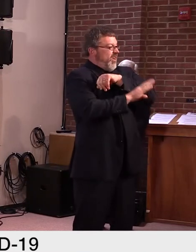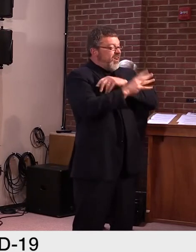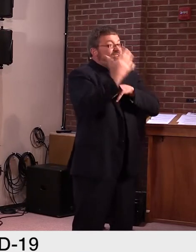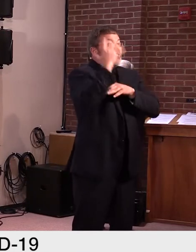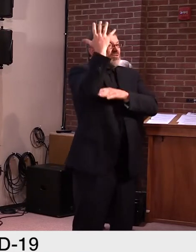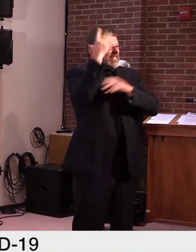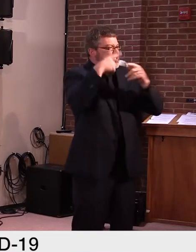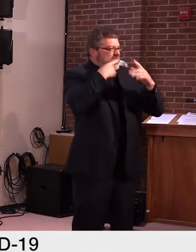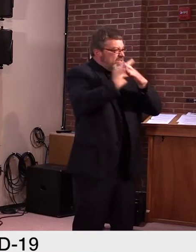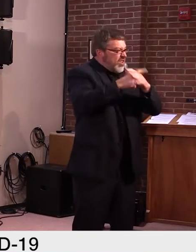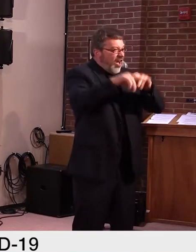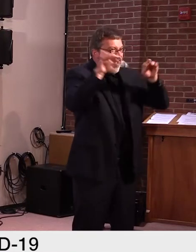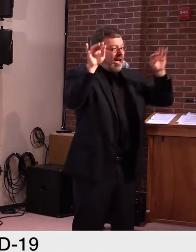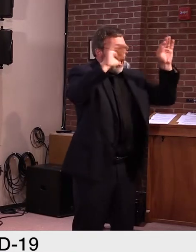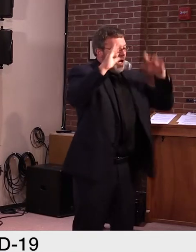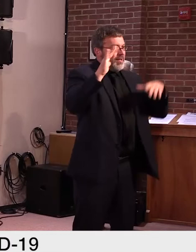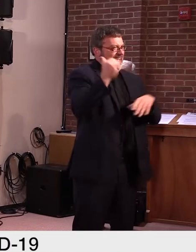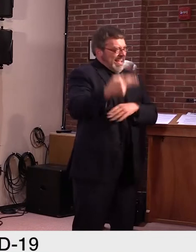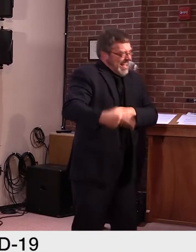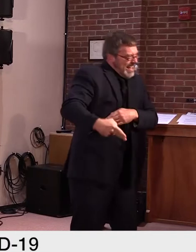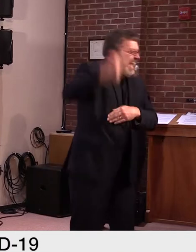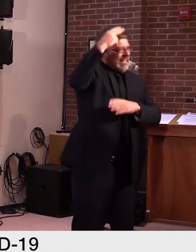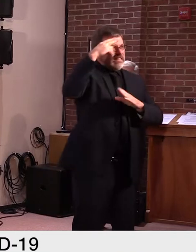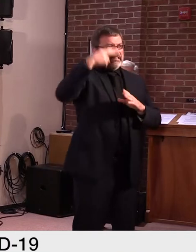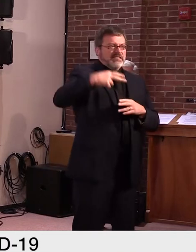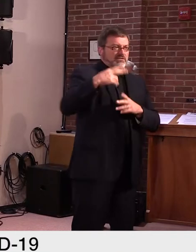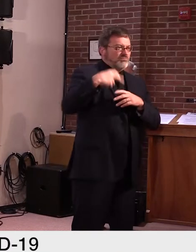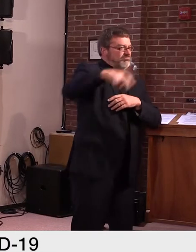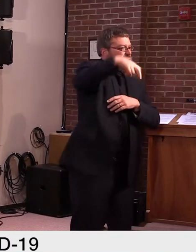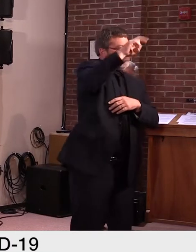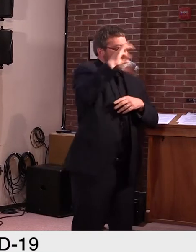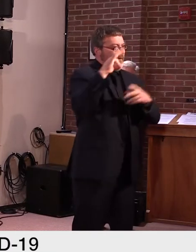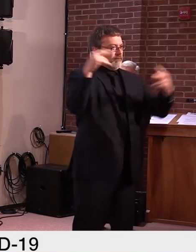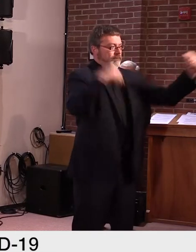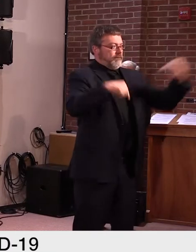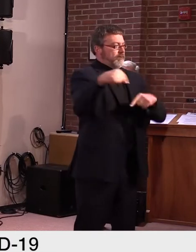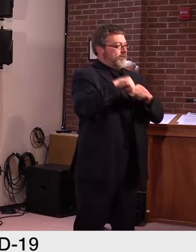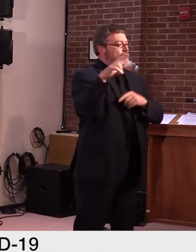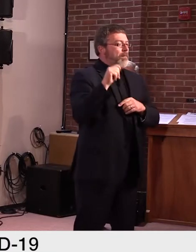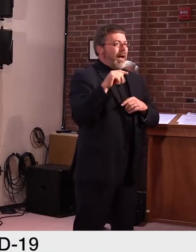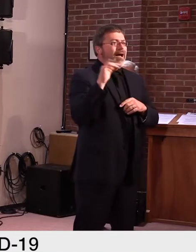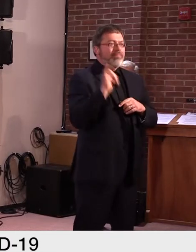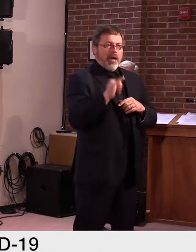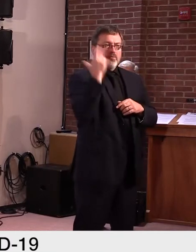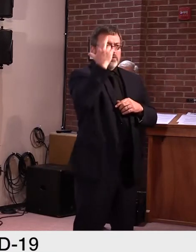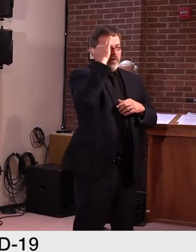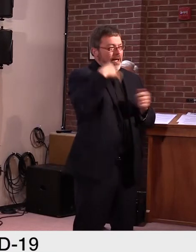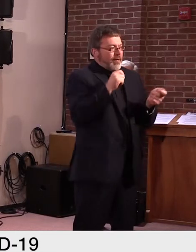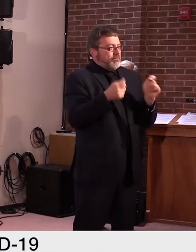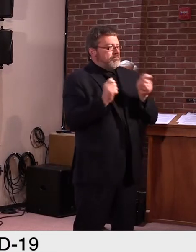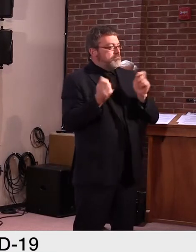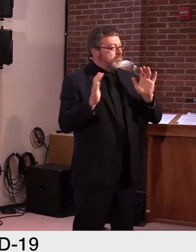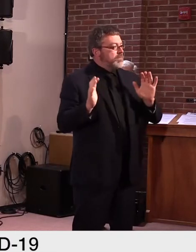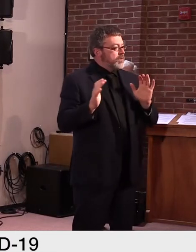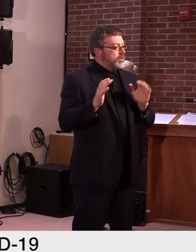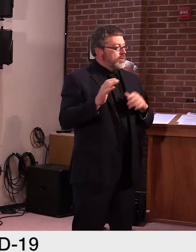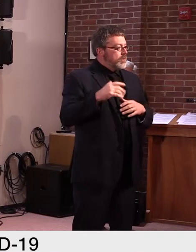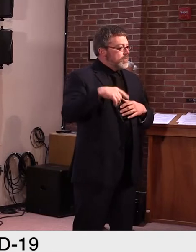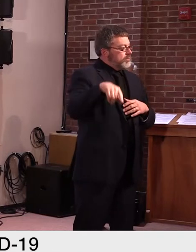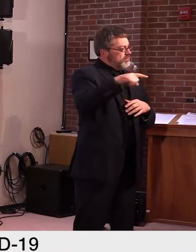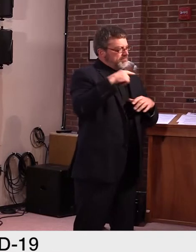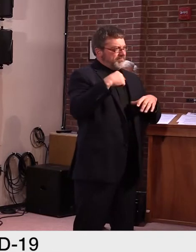visitors, we can continue to safely open up the economy, put people back to work in order to provide for their families